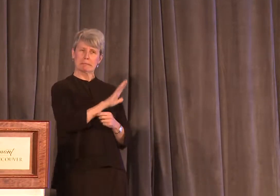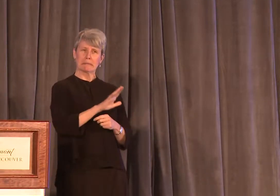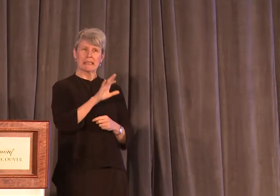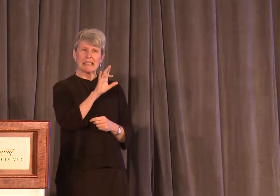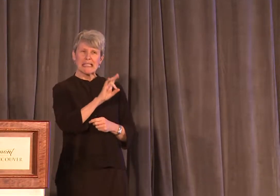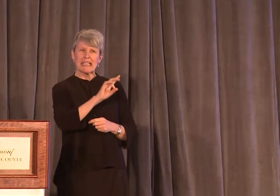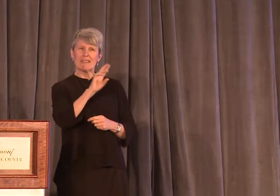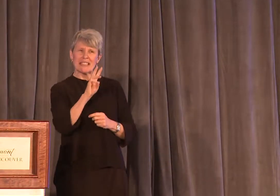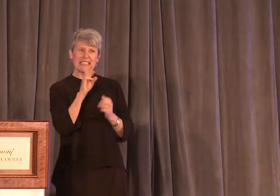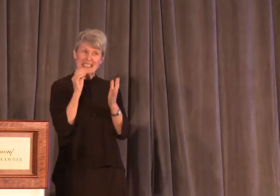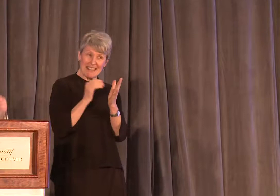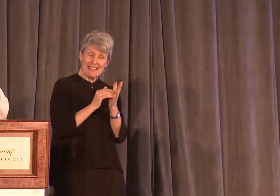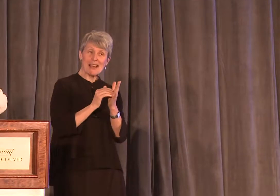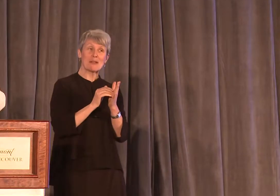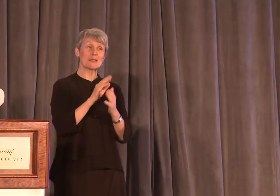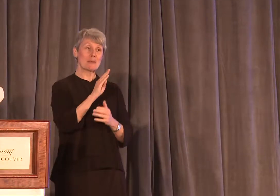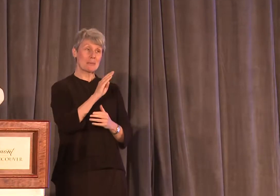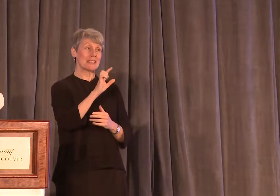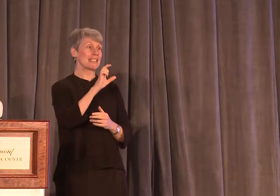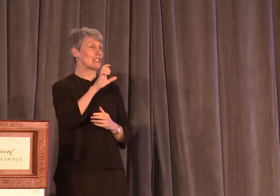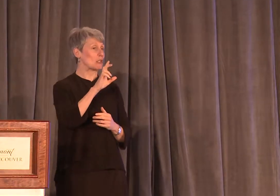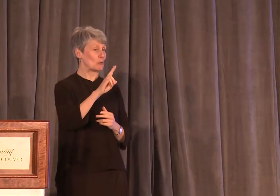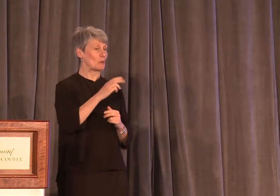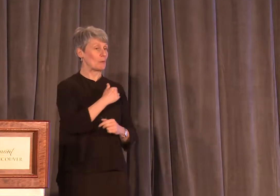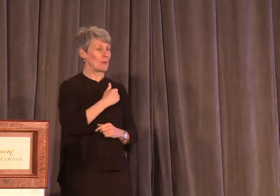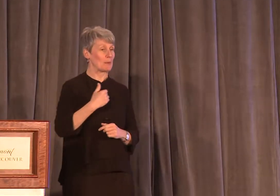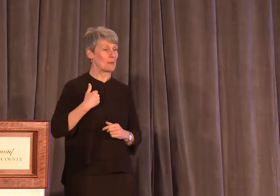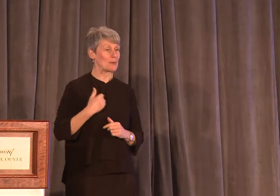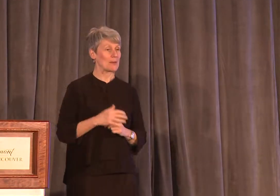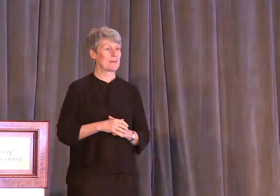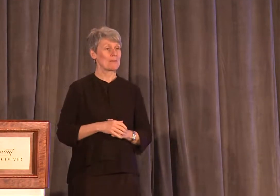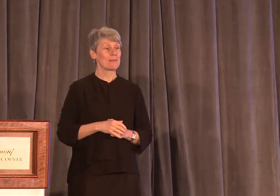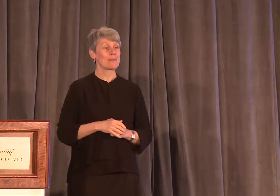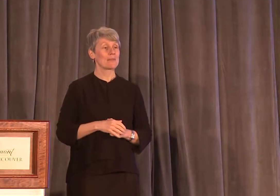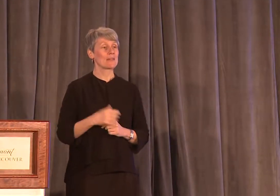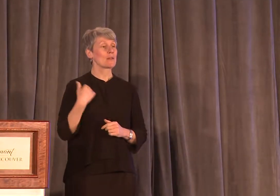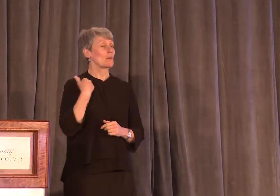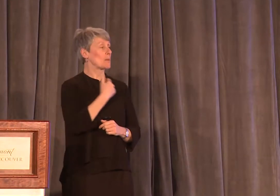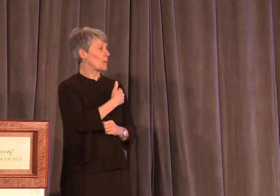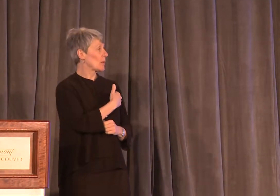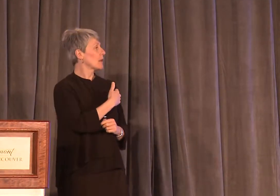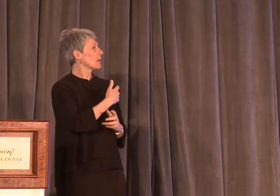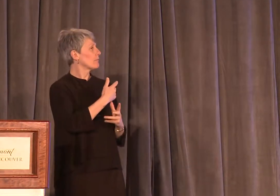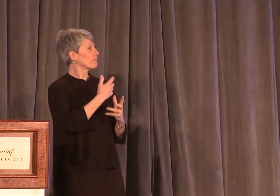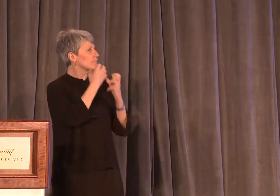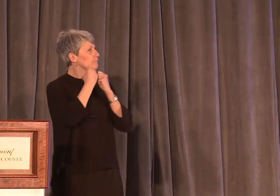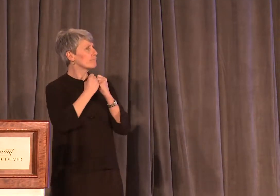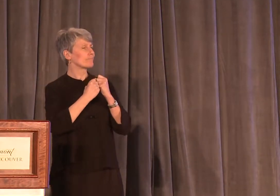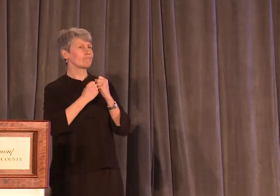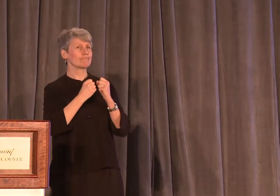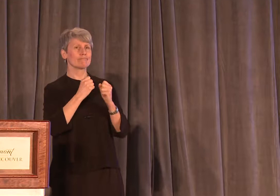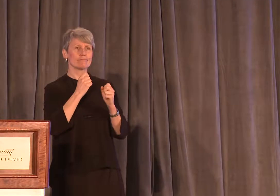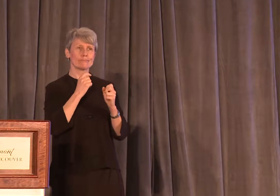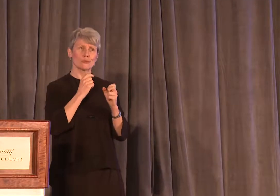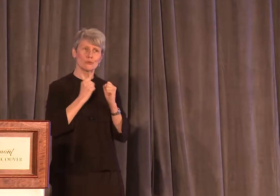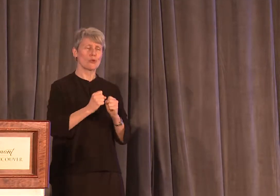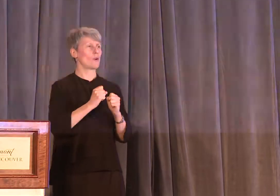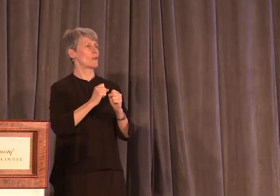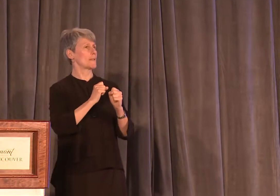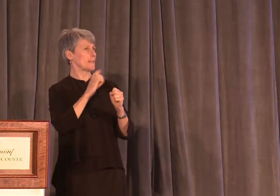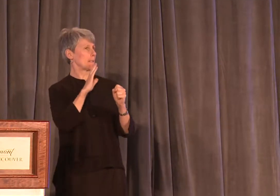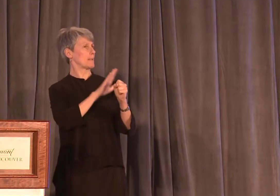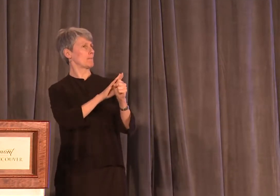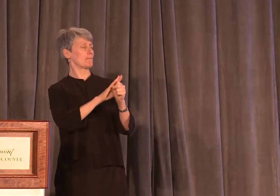76,000 at this point. And, you know, we're strong in our commitment to